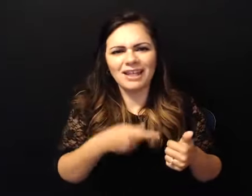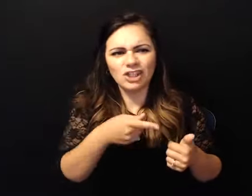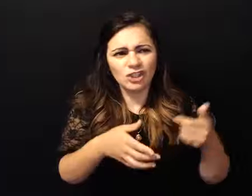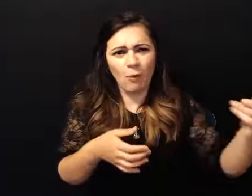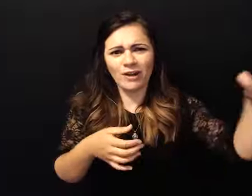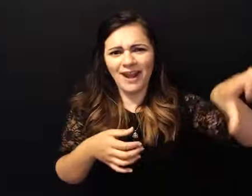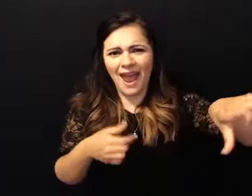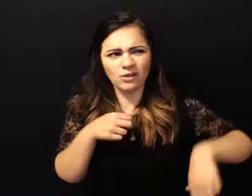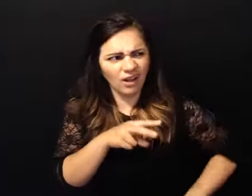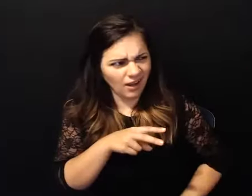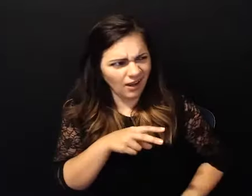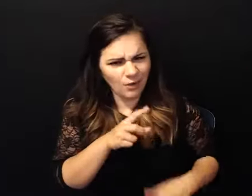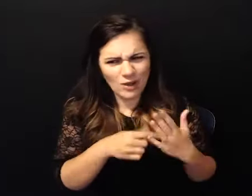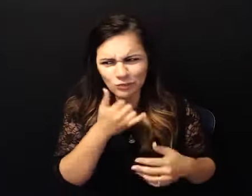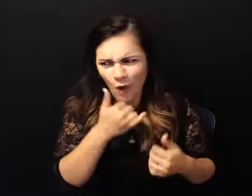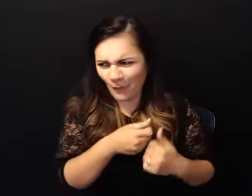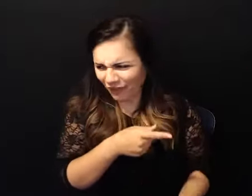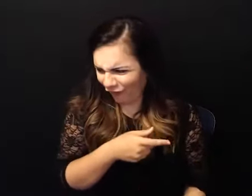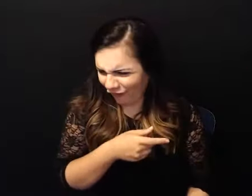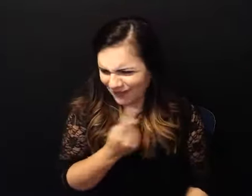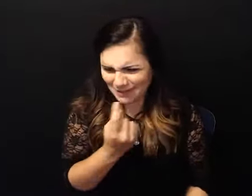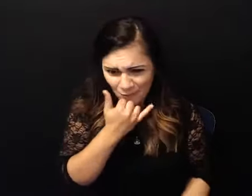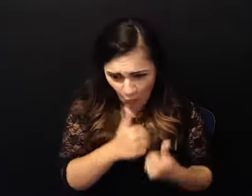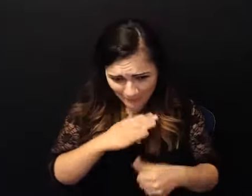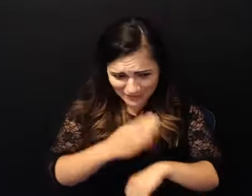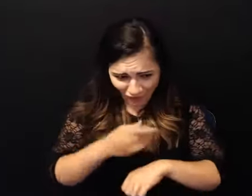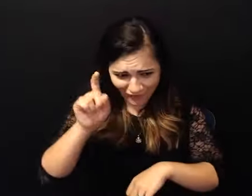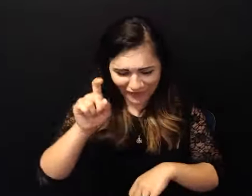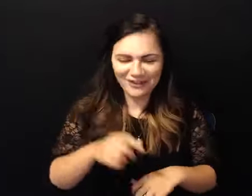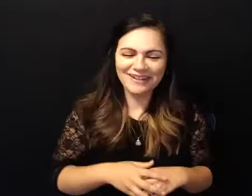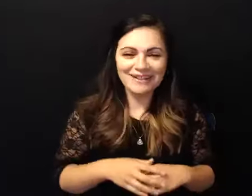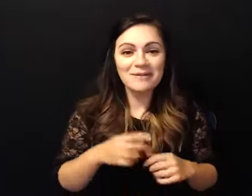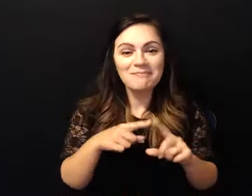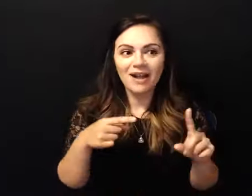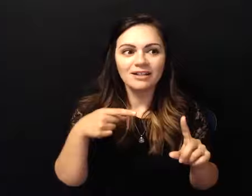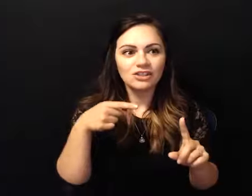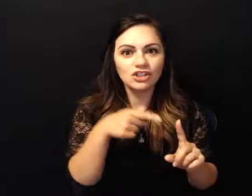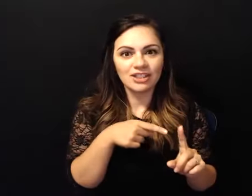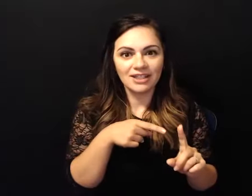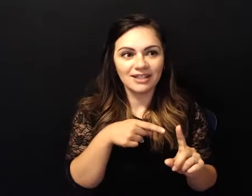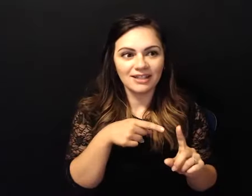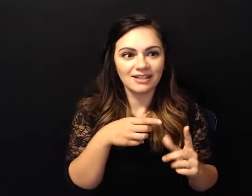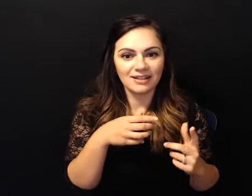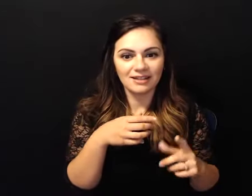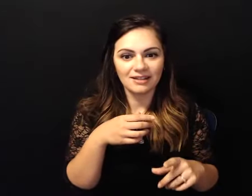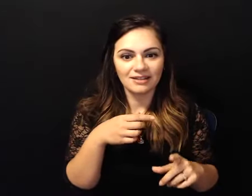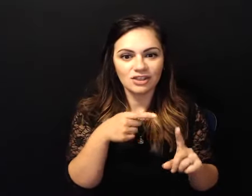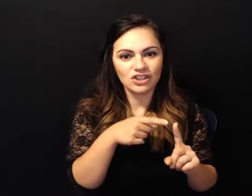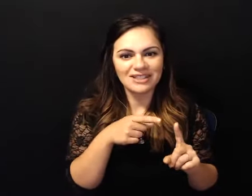is there something wrong with my daughter you know and uh she's just living alcoholics anonymous in her life she's not she's not a drunk